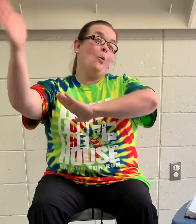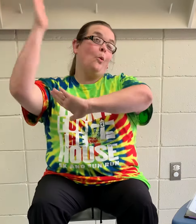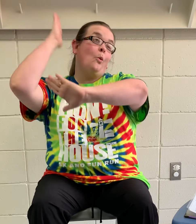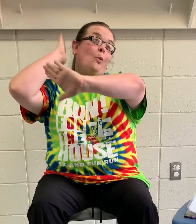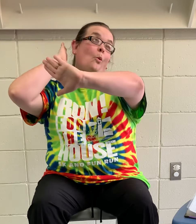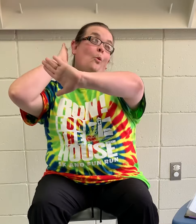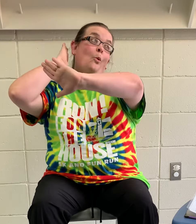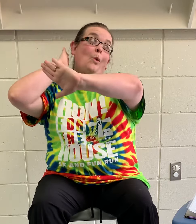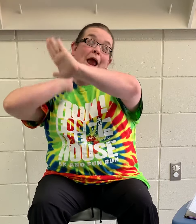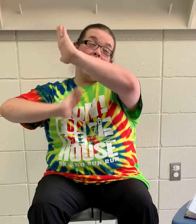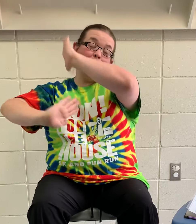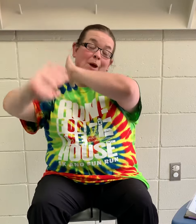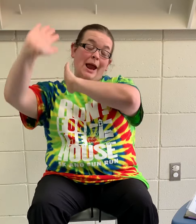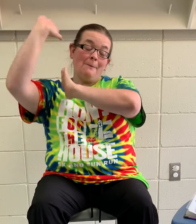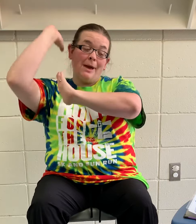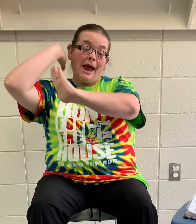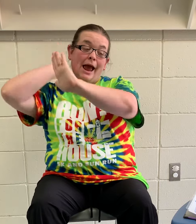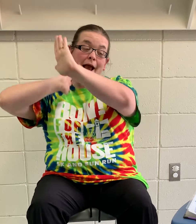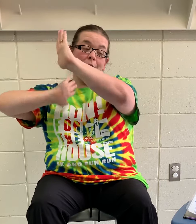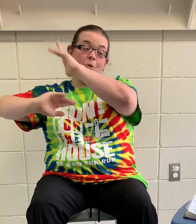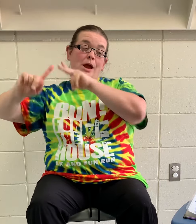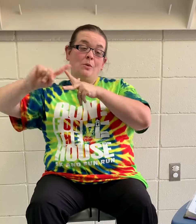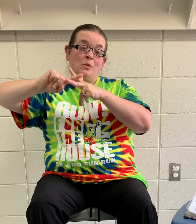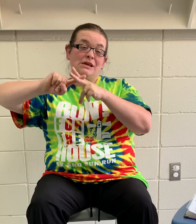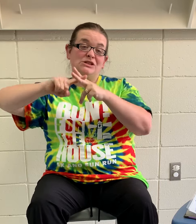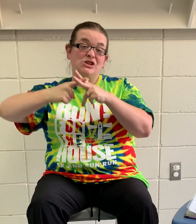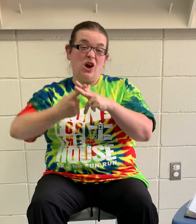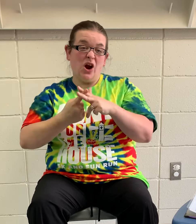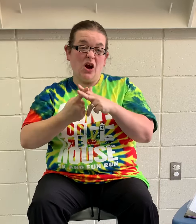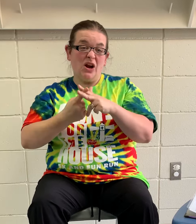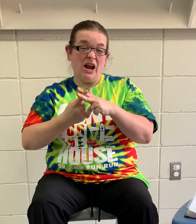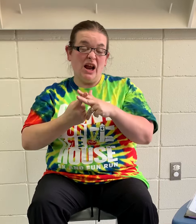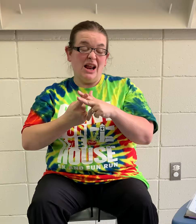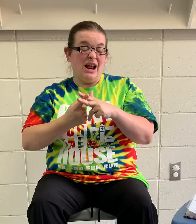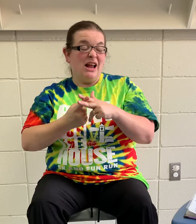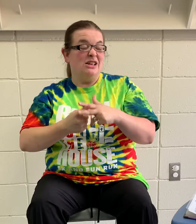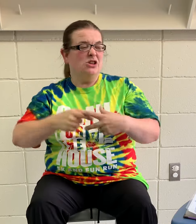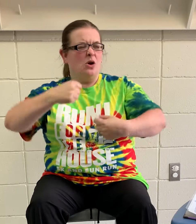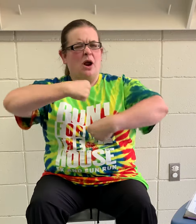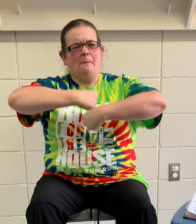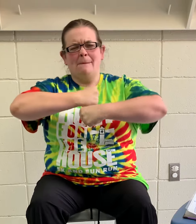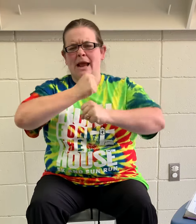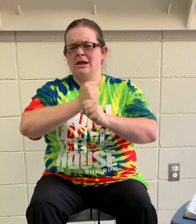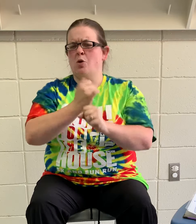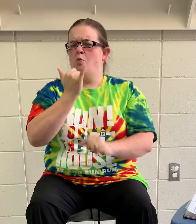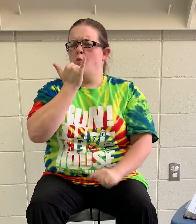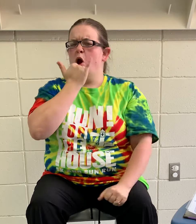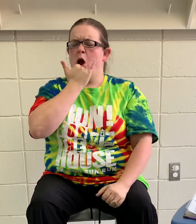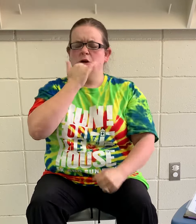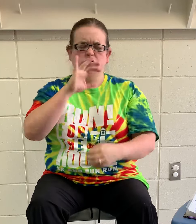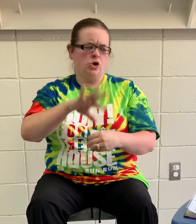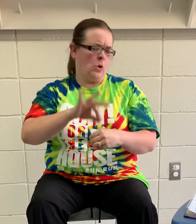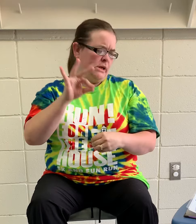Way, way back when we started, Jonah made the wrong choice.